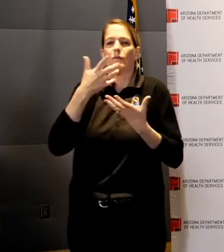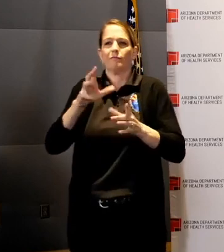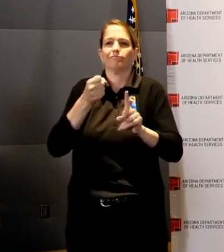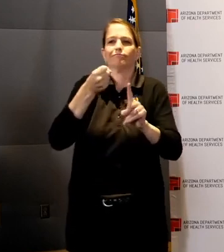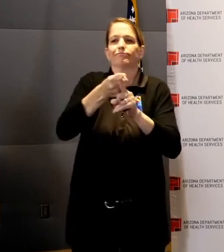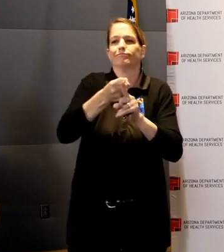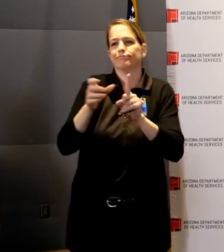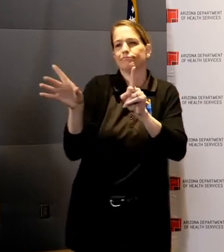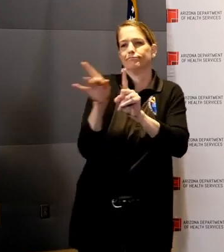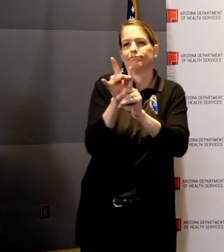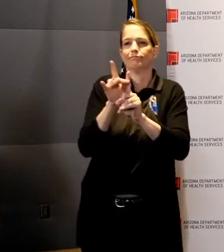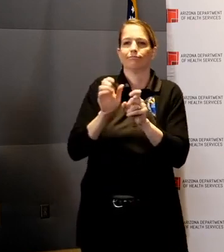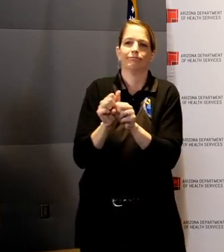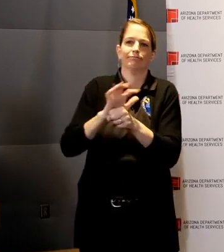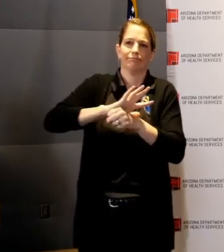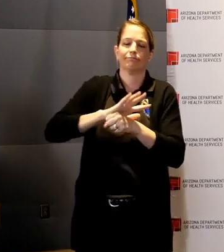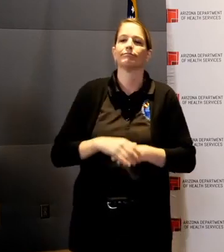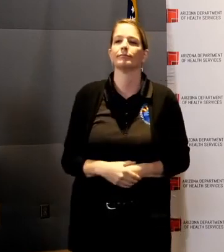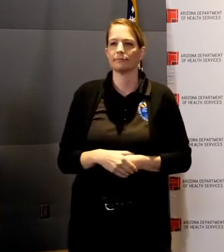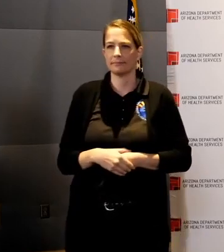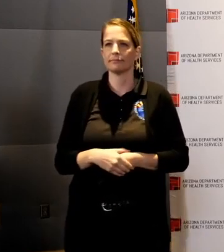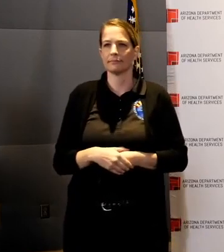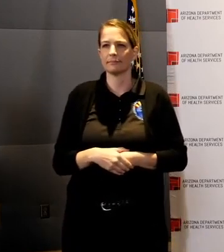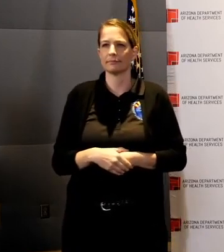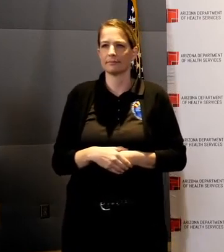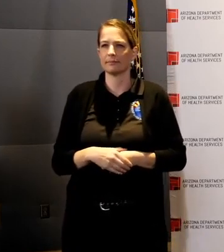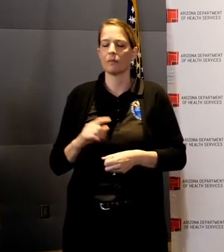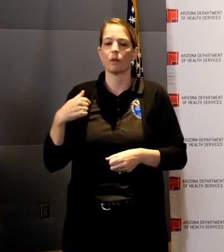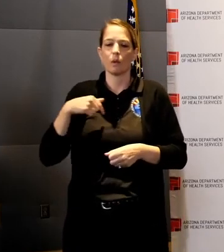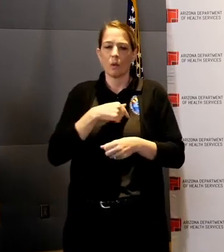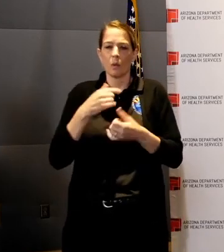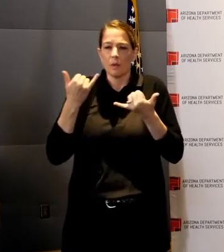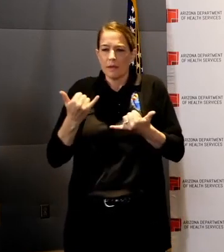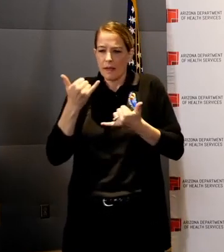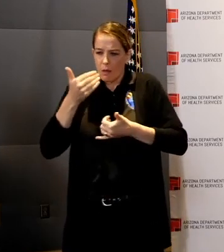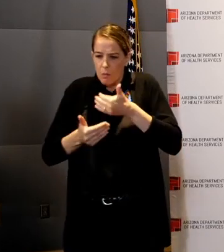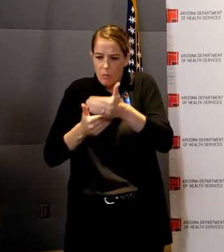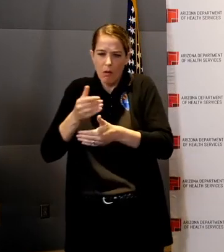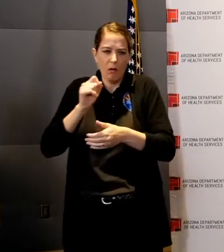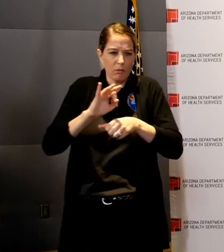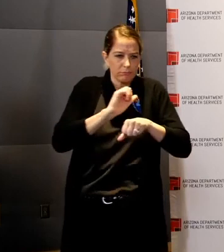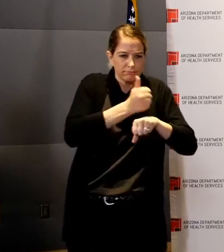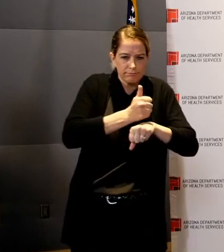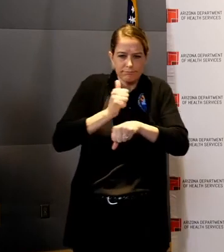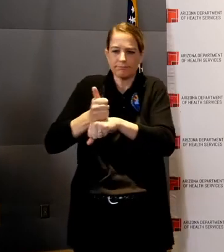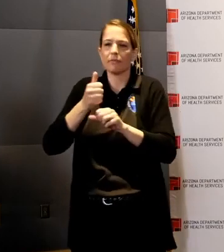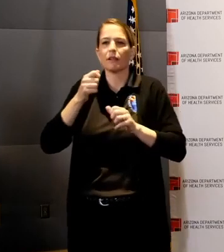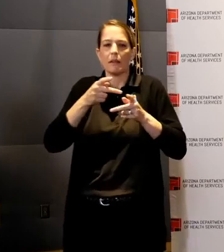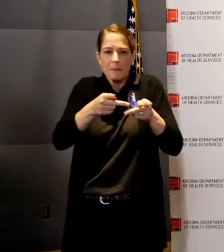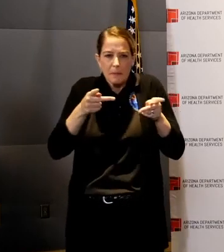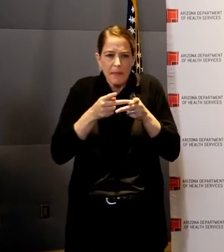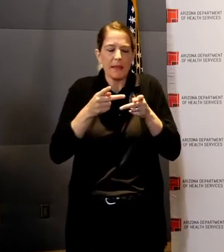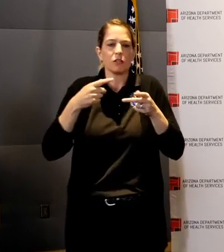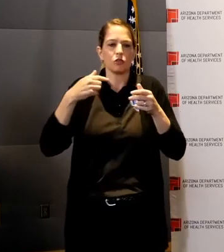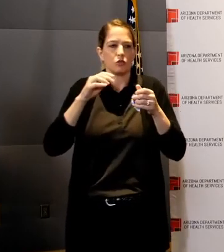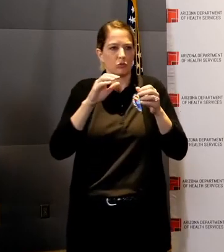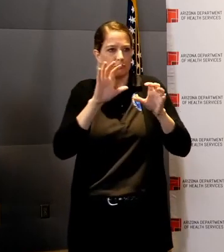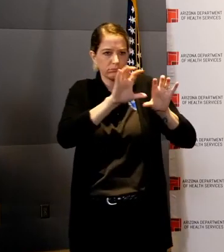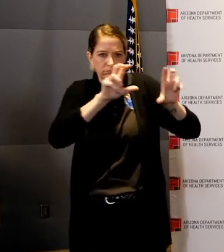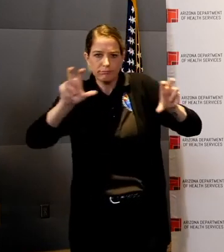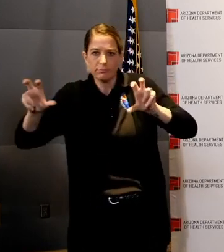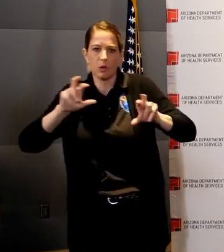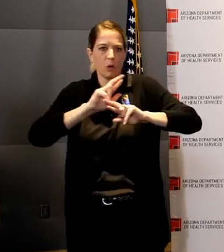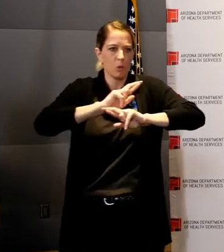survey of our ambulatory surgical centers to identify these devices and build overall capacity of ventilators and